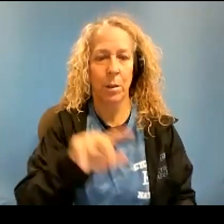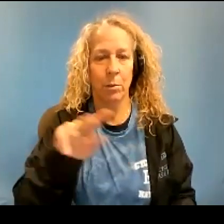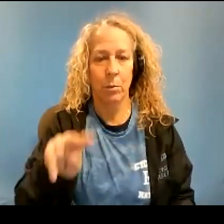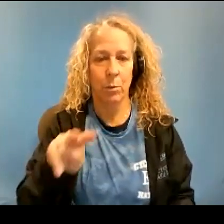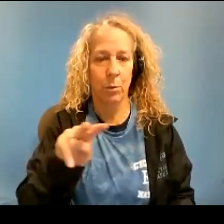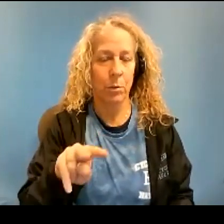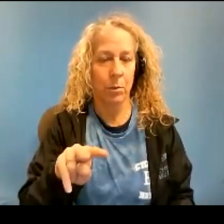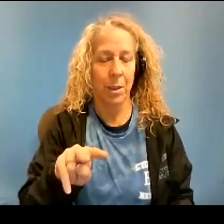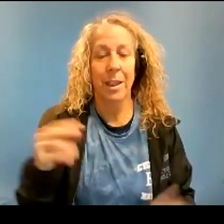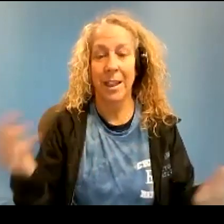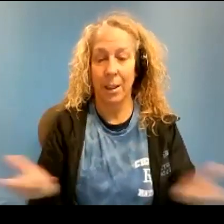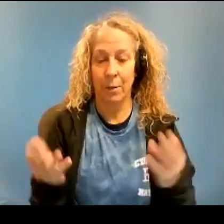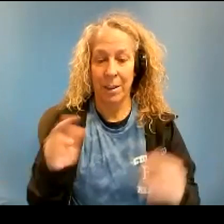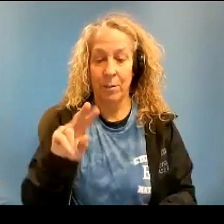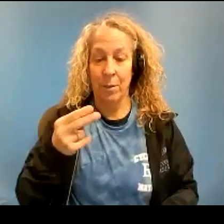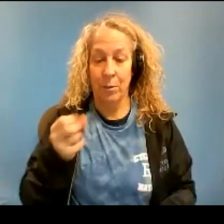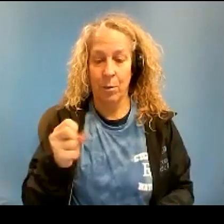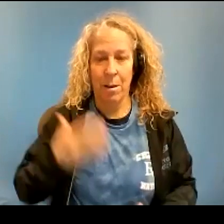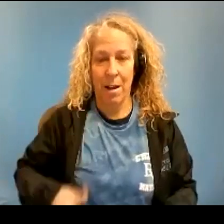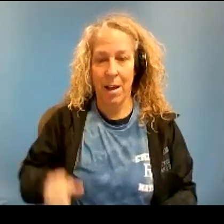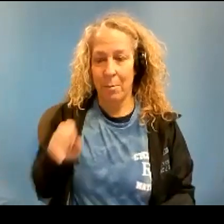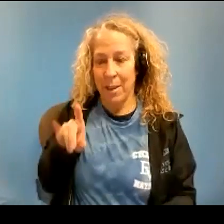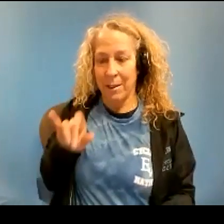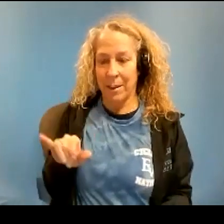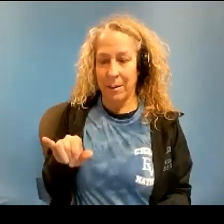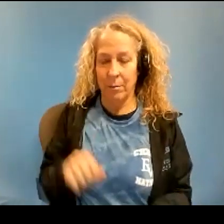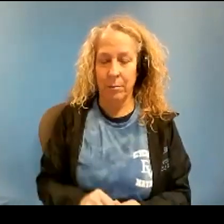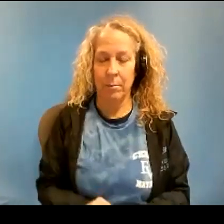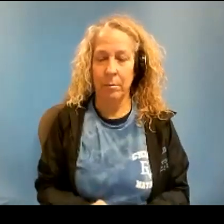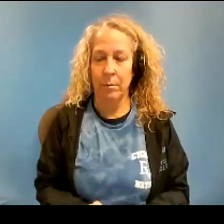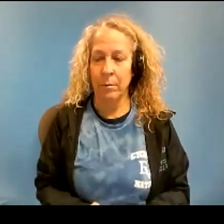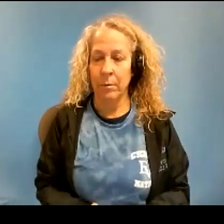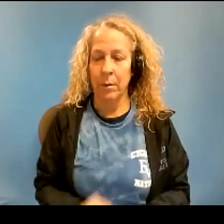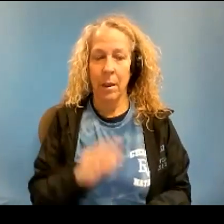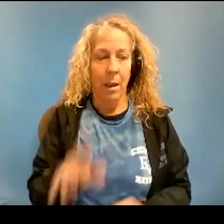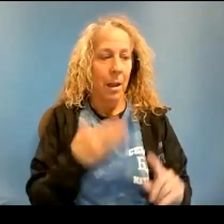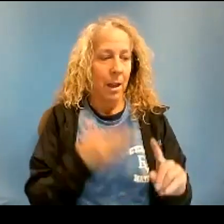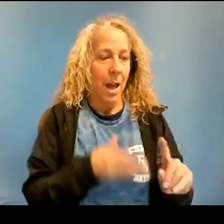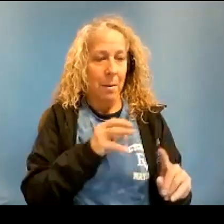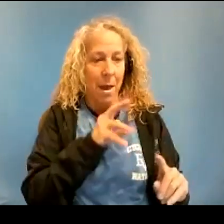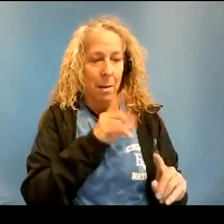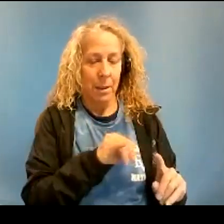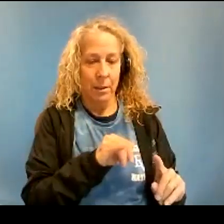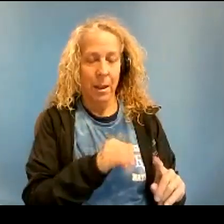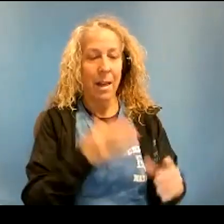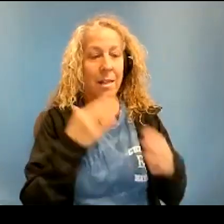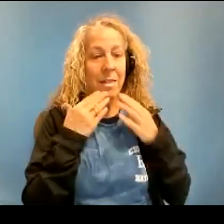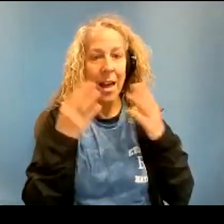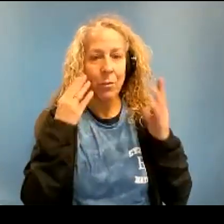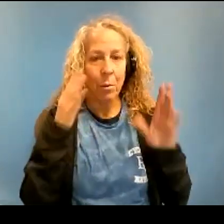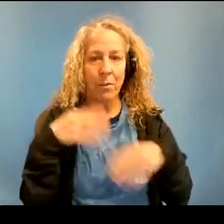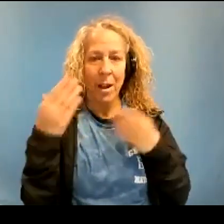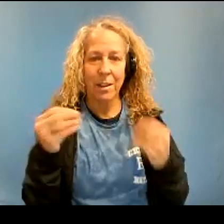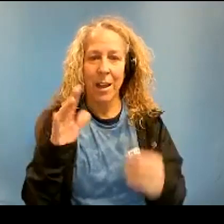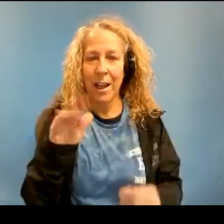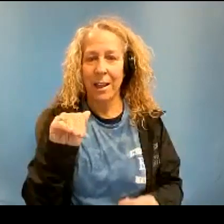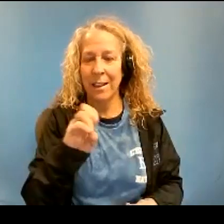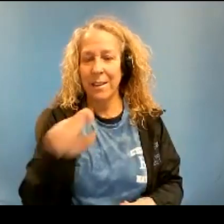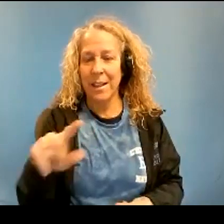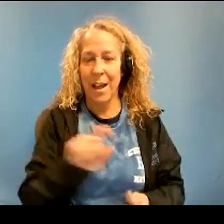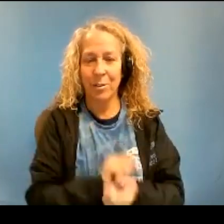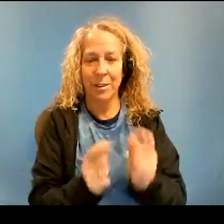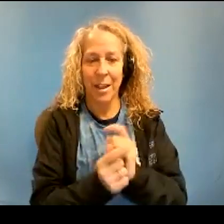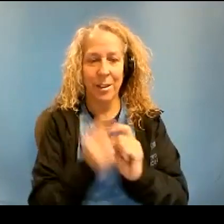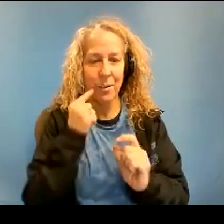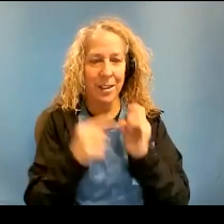at East Area High School. I'm Lexi. And I'm Abby. Thank you, Ms. Schultz, for providing a translation